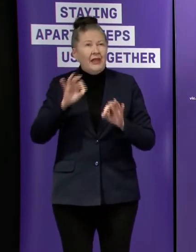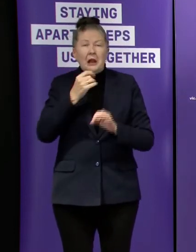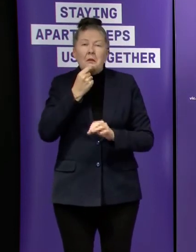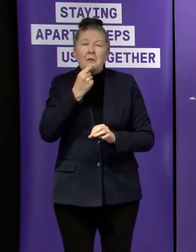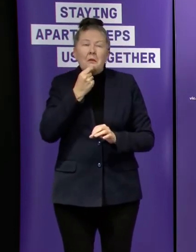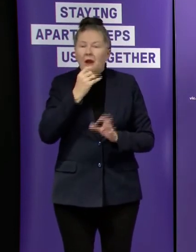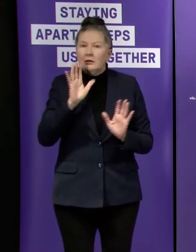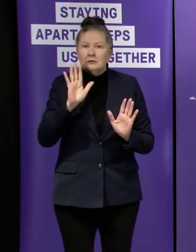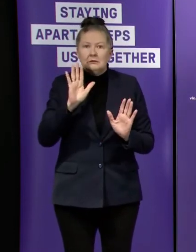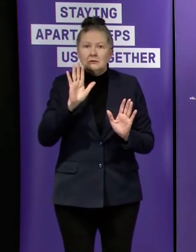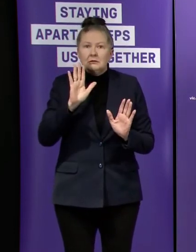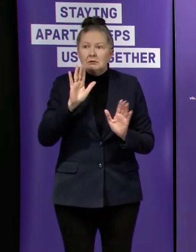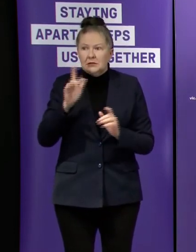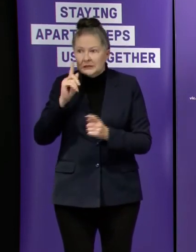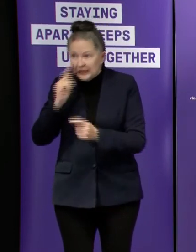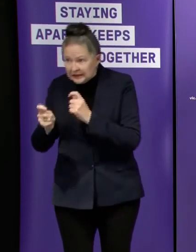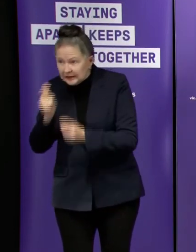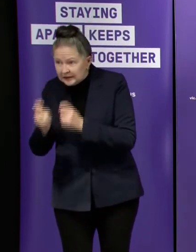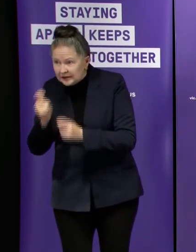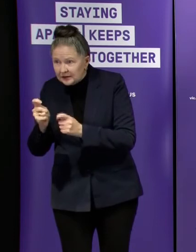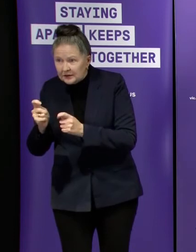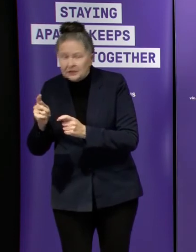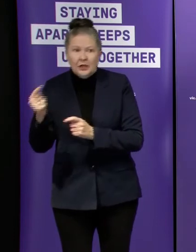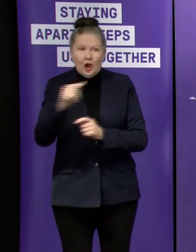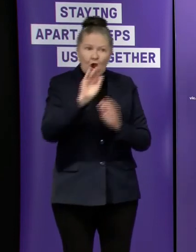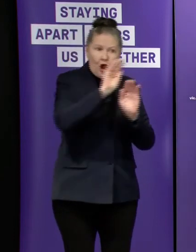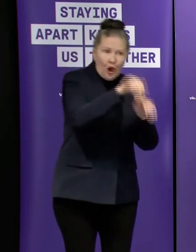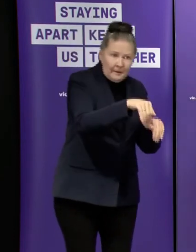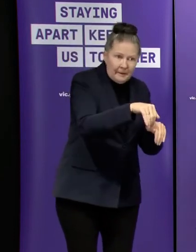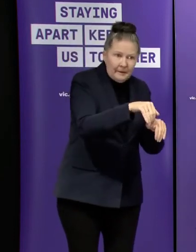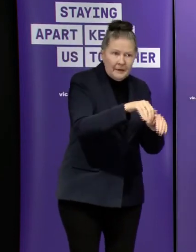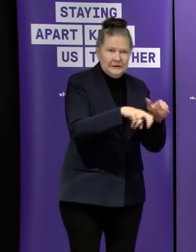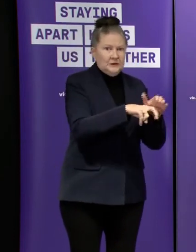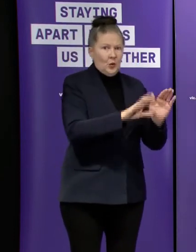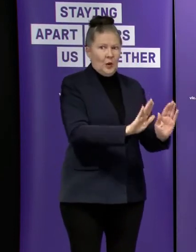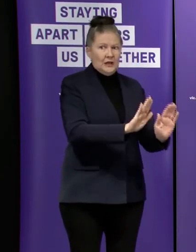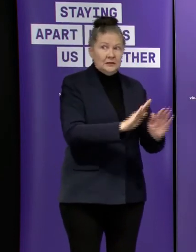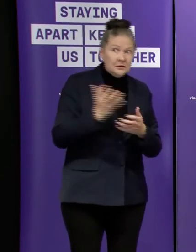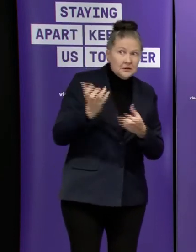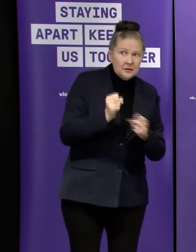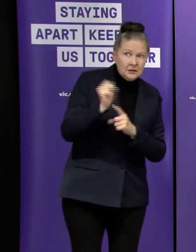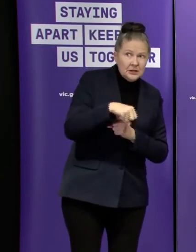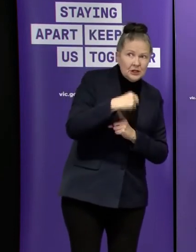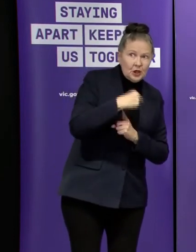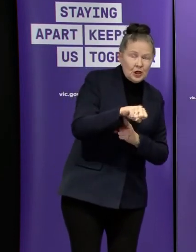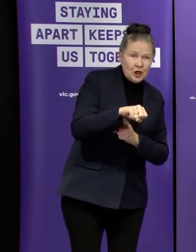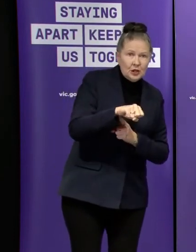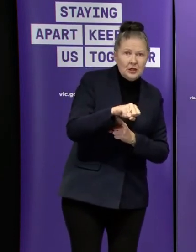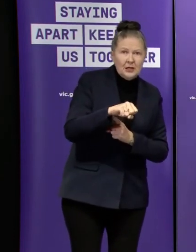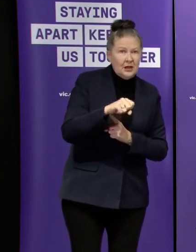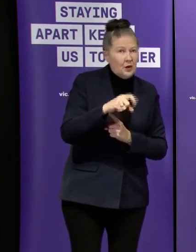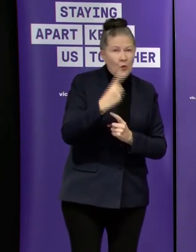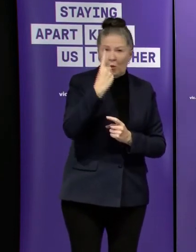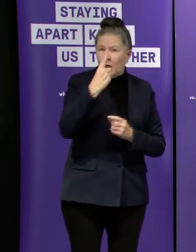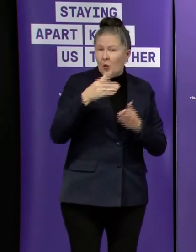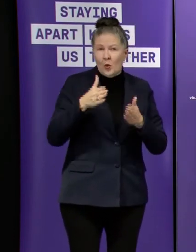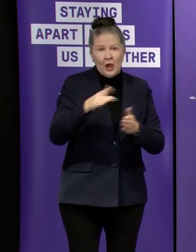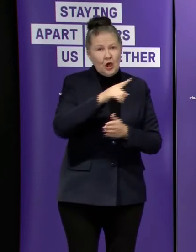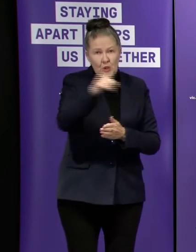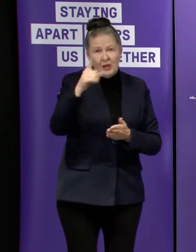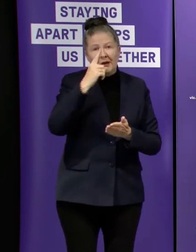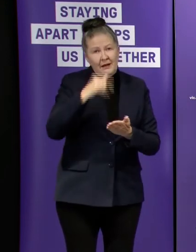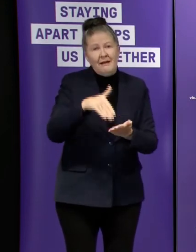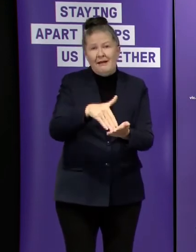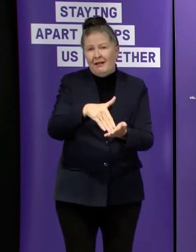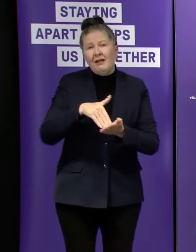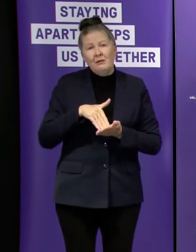tested isolate till you get your results it's a it's just a massive contribution that you can make at a very very personal level to the